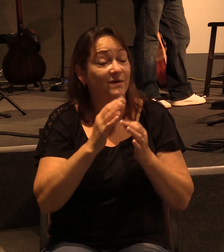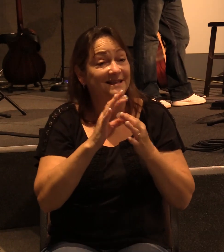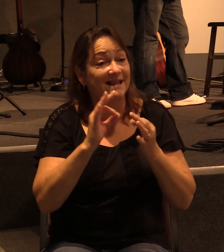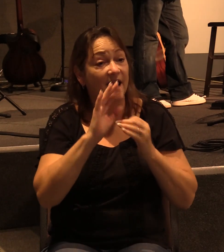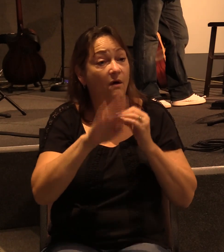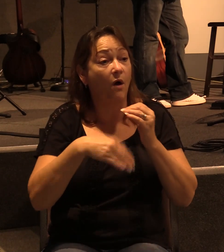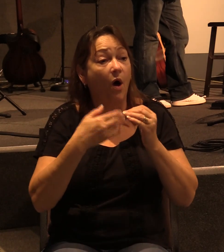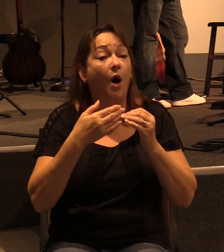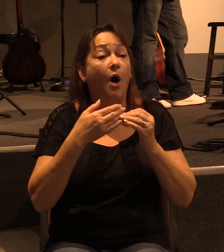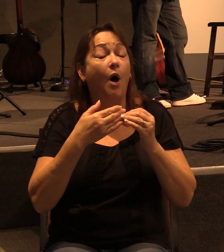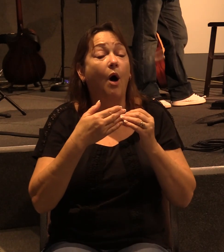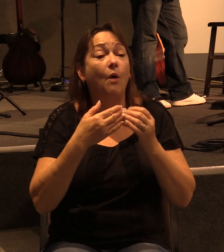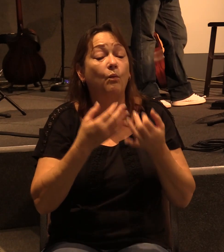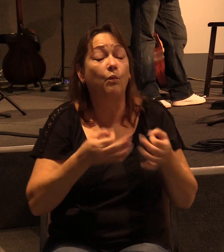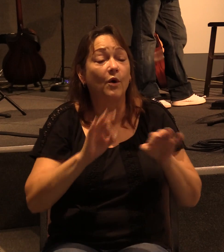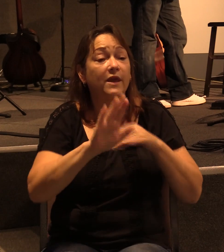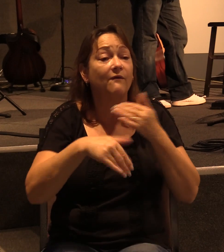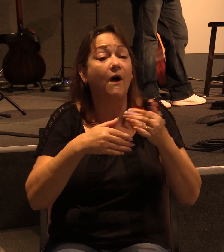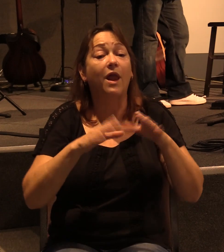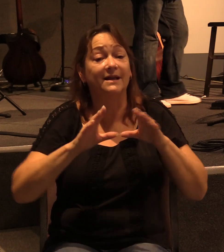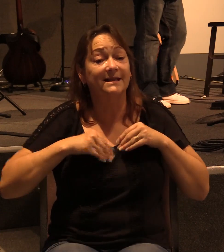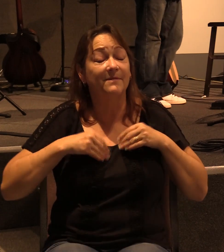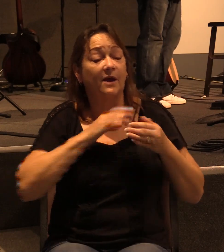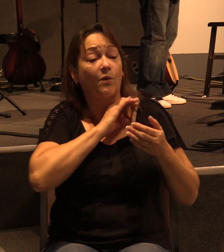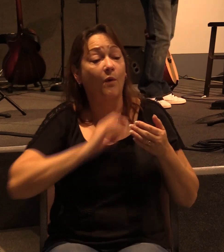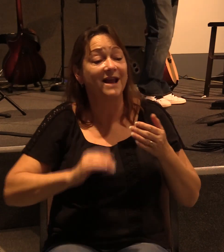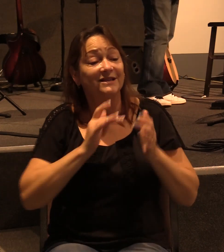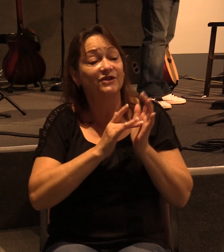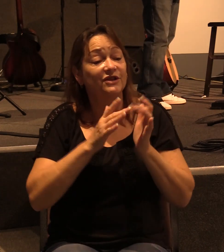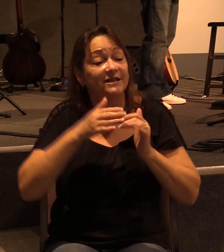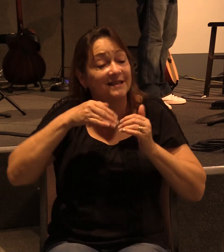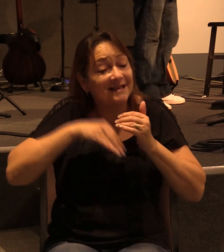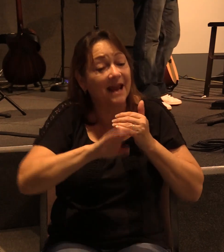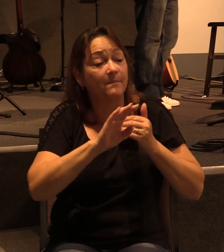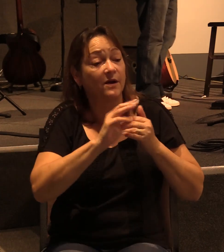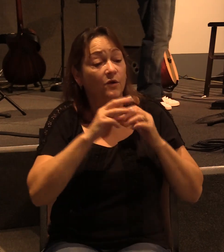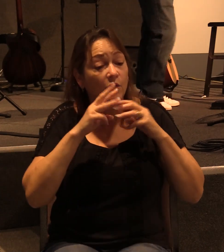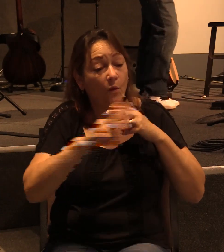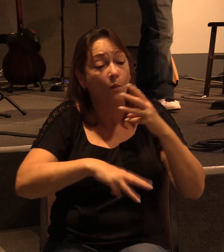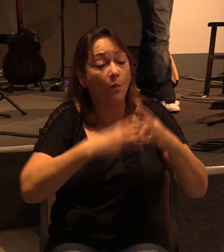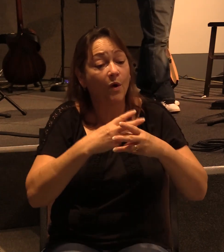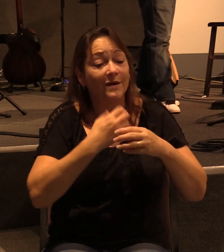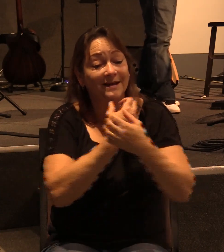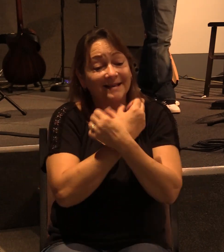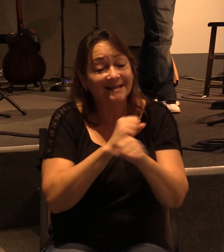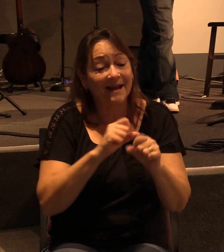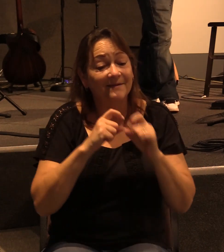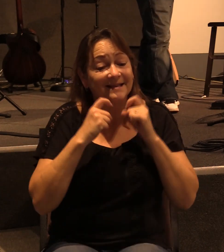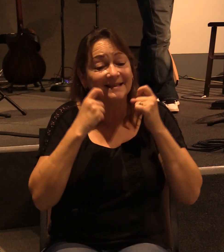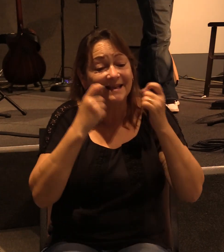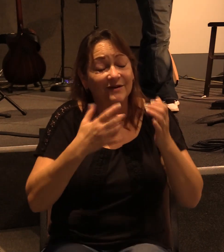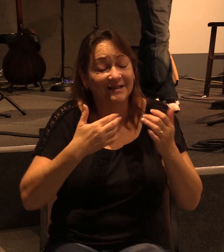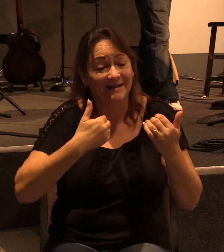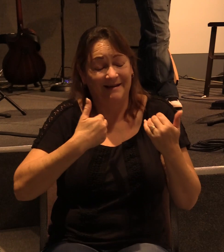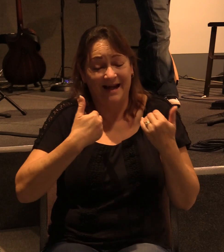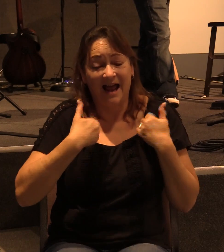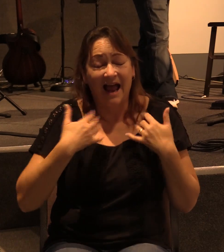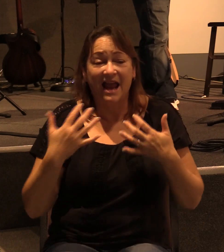and worthy of all acceptance that Christ Jesus came into the world to save sinners of who I am chief.